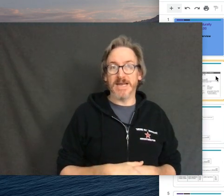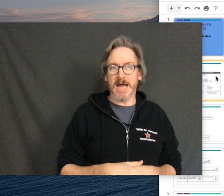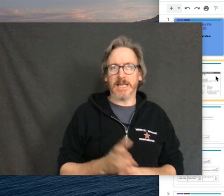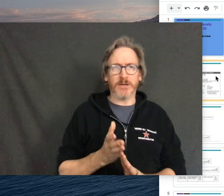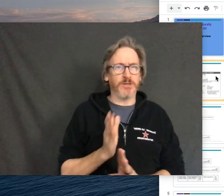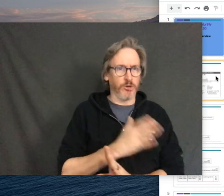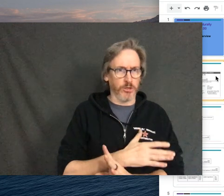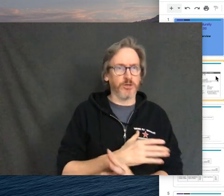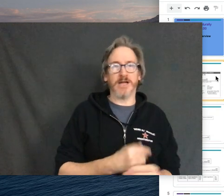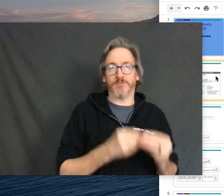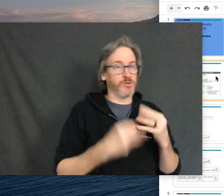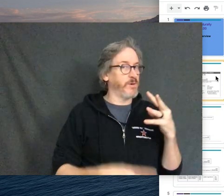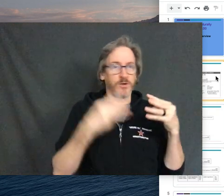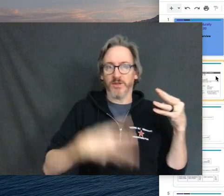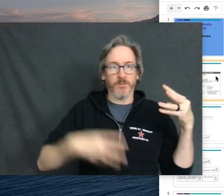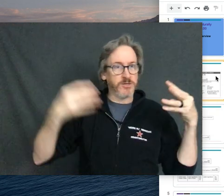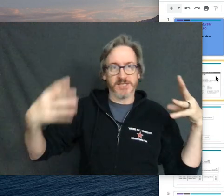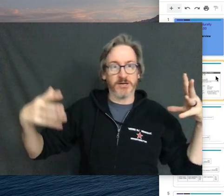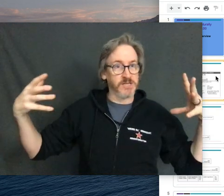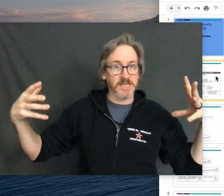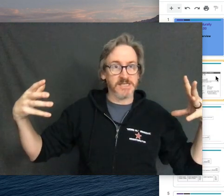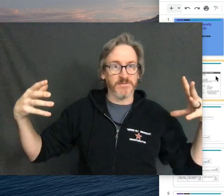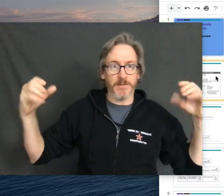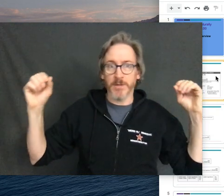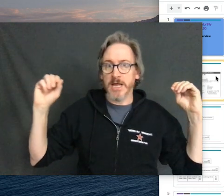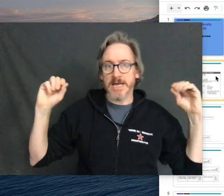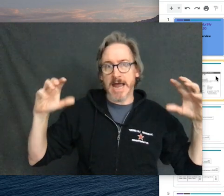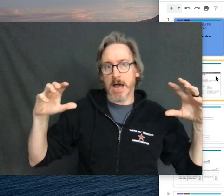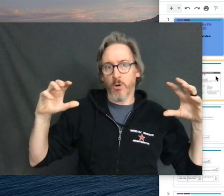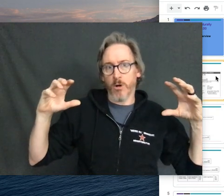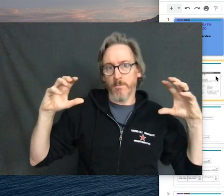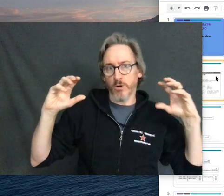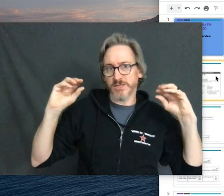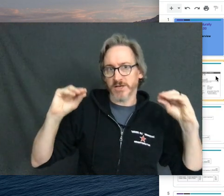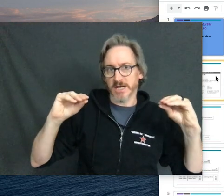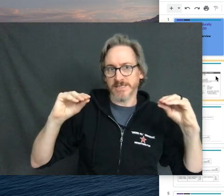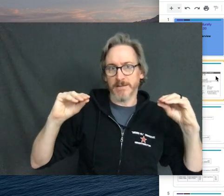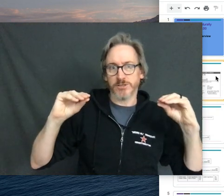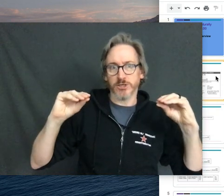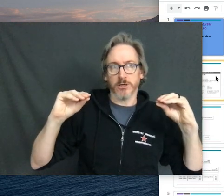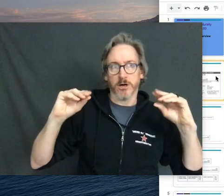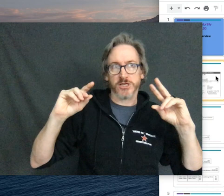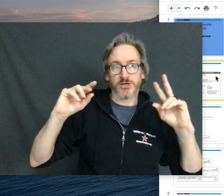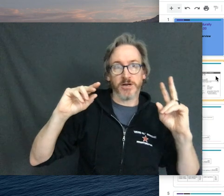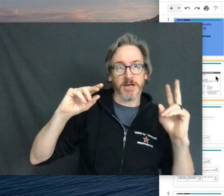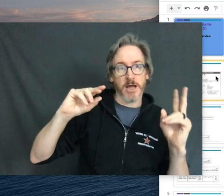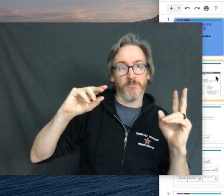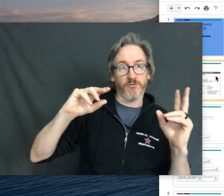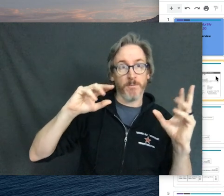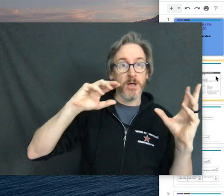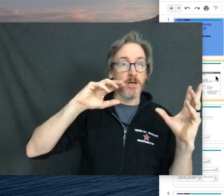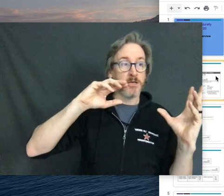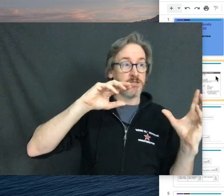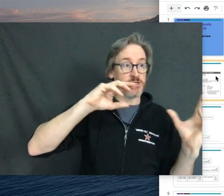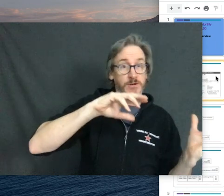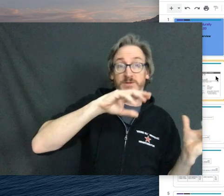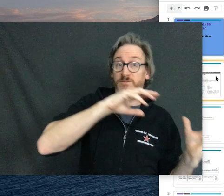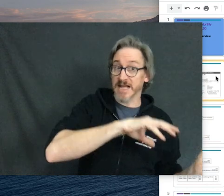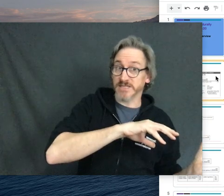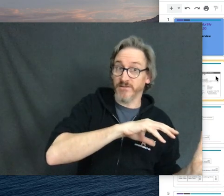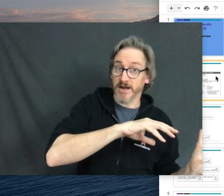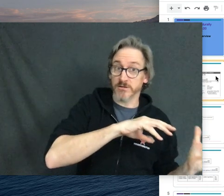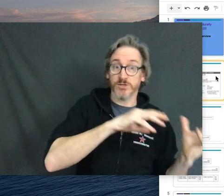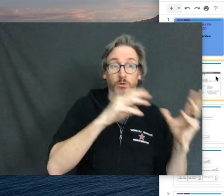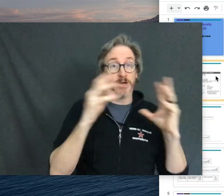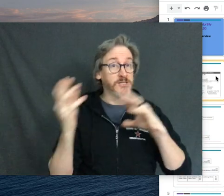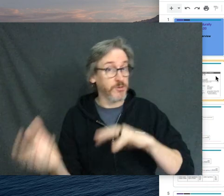But not like with the earlier chapters where they would just, here's a list of them. Now, most of the concepts are starting to come from descriptive